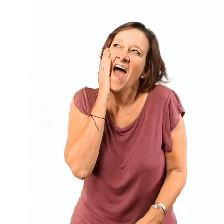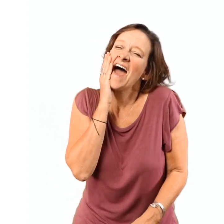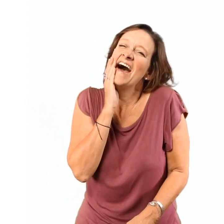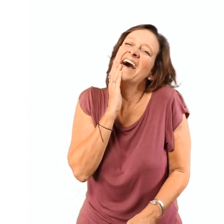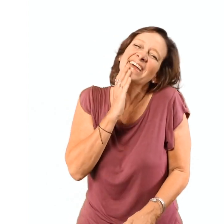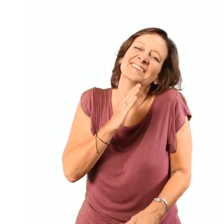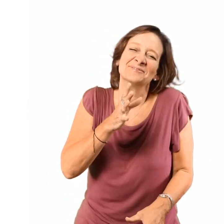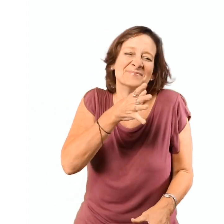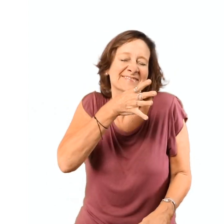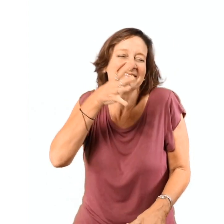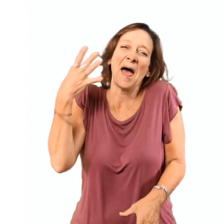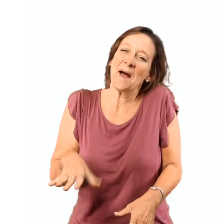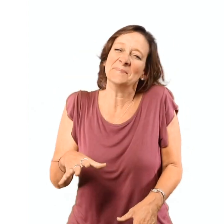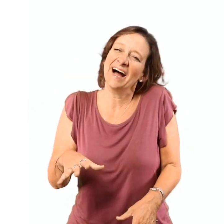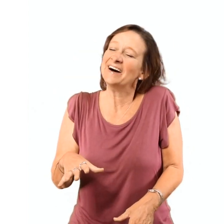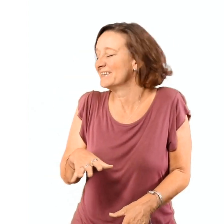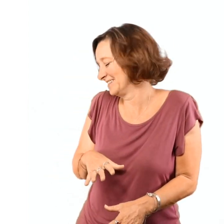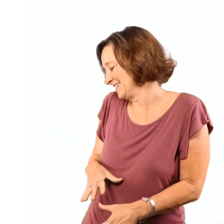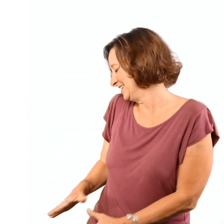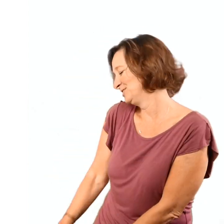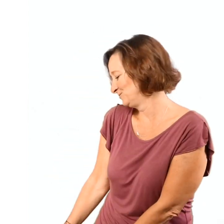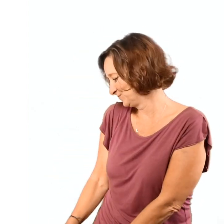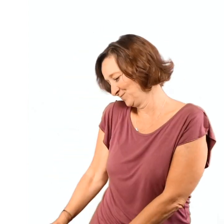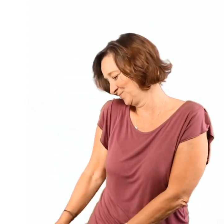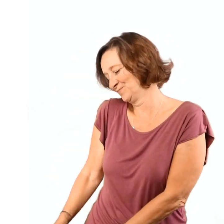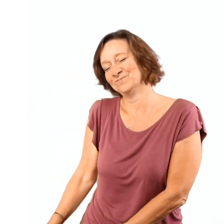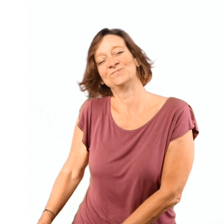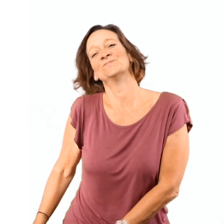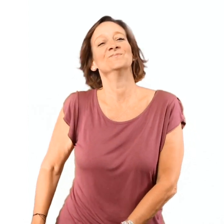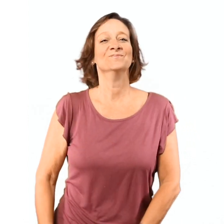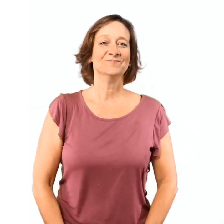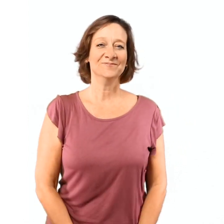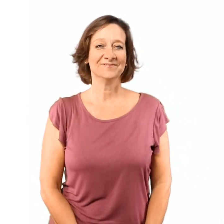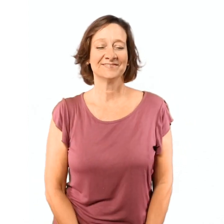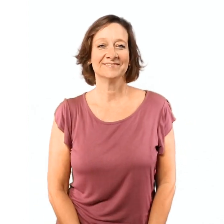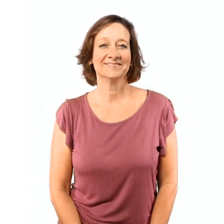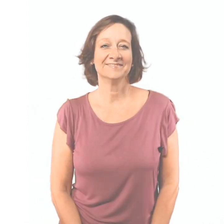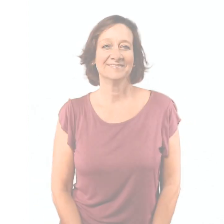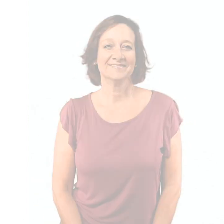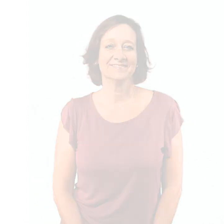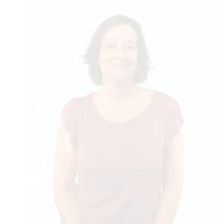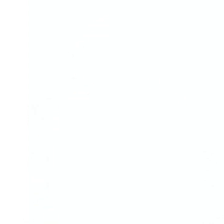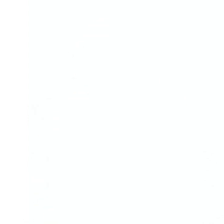Ah! I got slobber on me. Thank you.